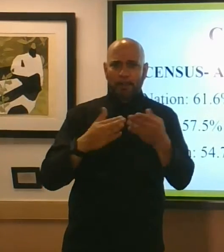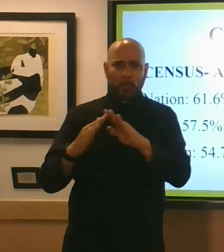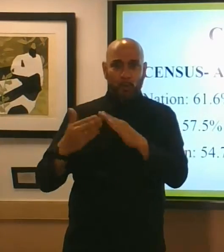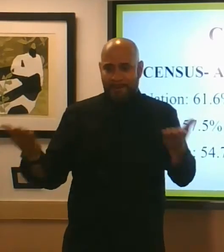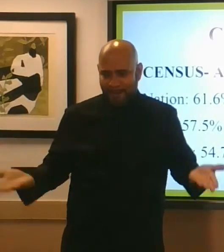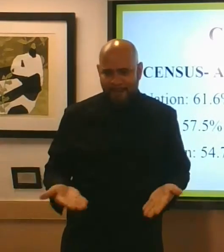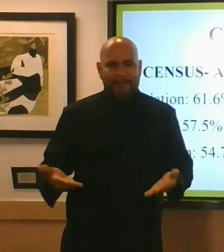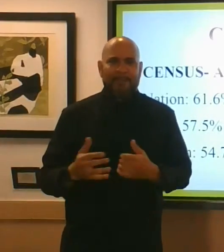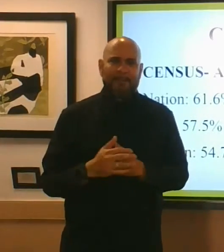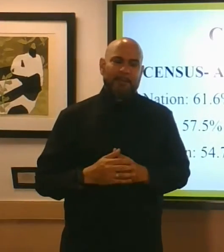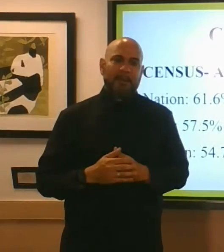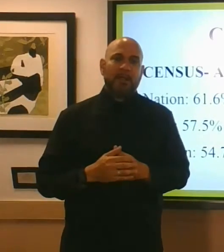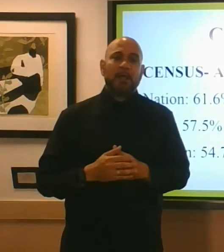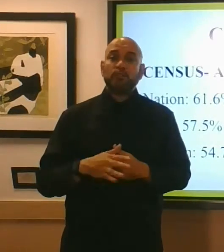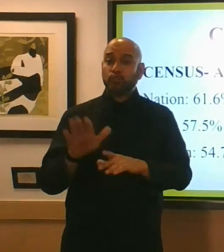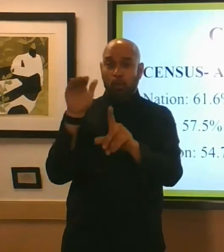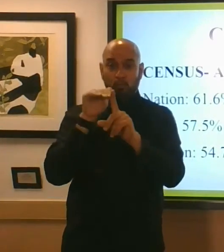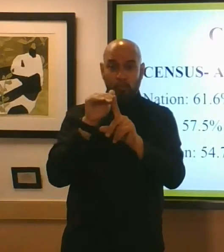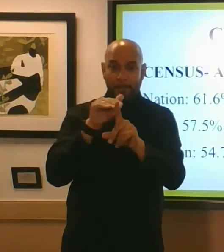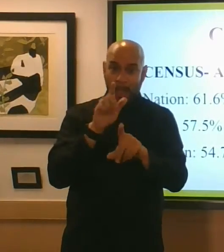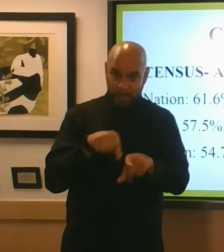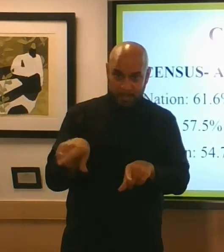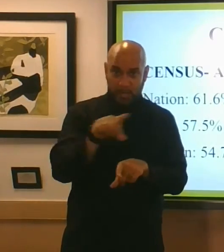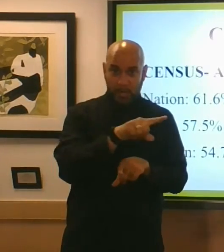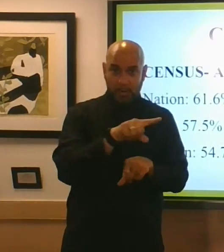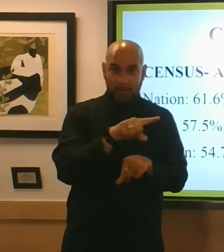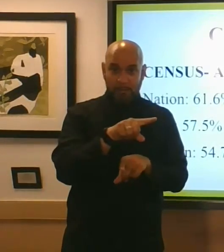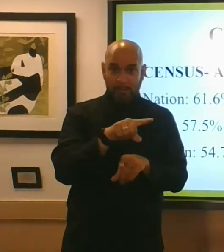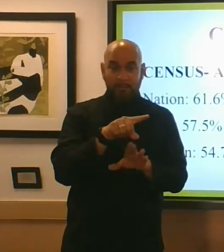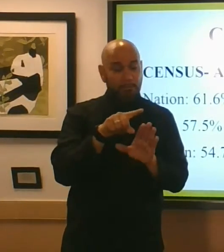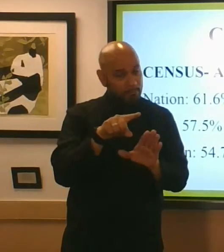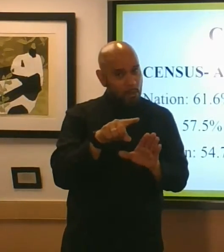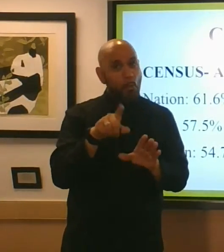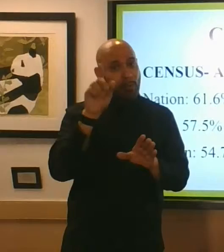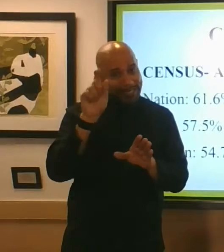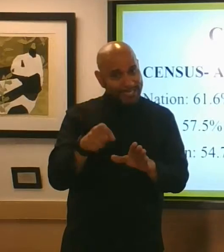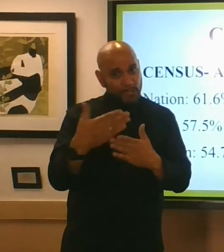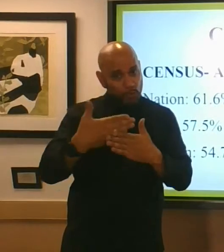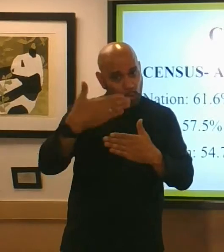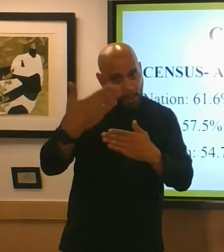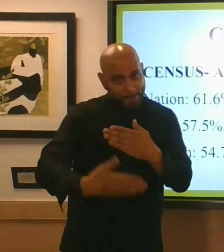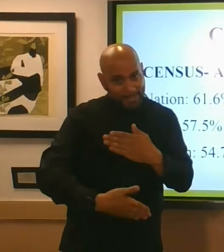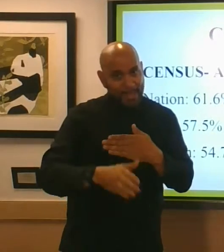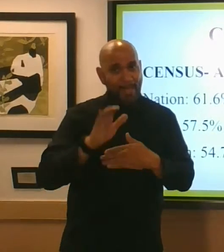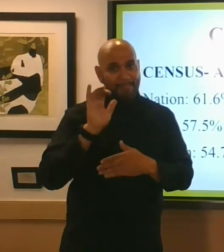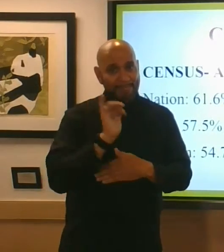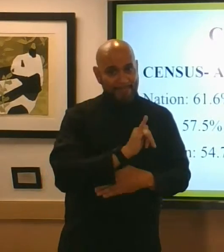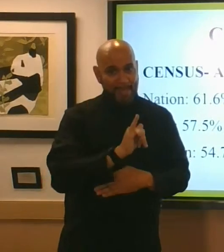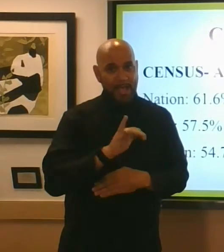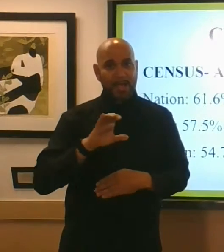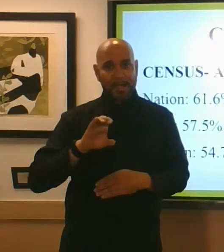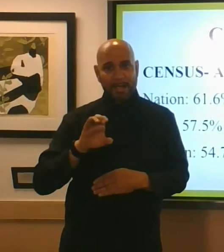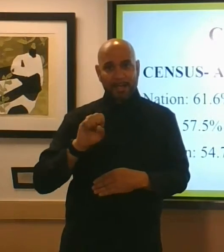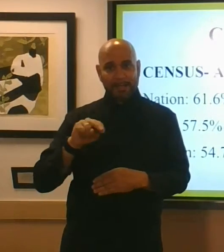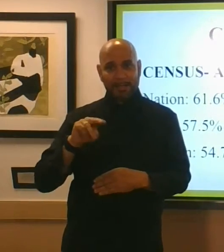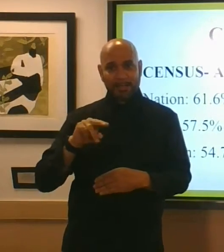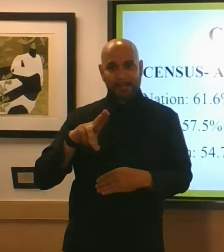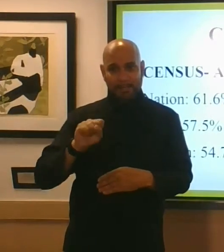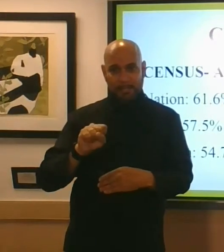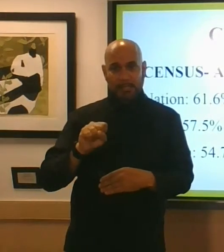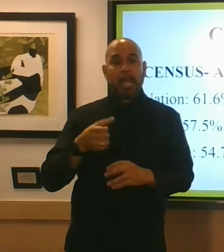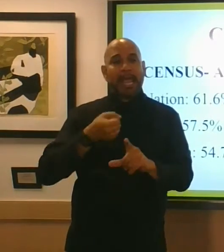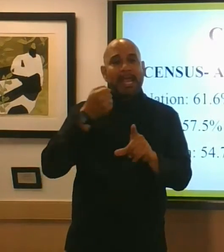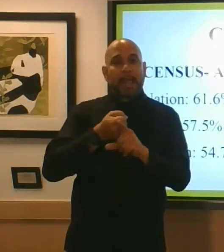so just a reminder general reminder we need you to complete that census it impacts federal